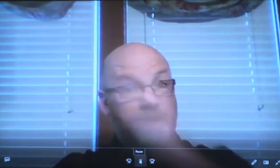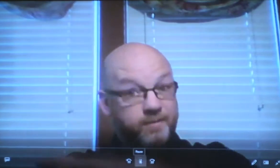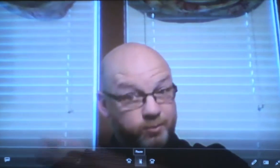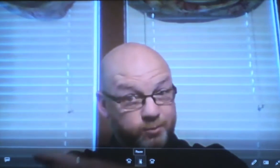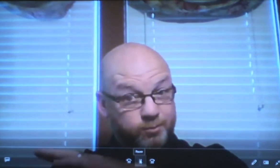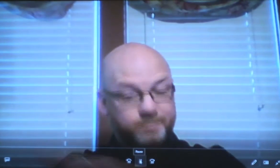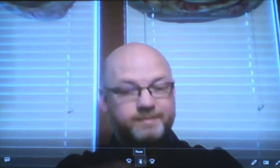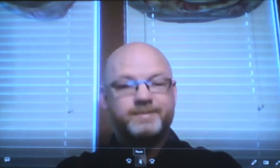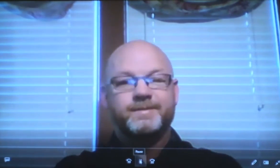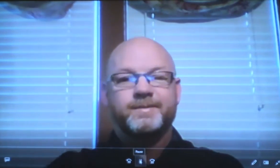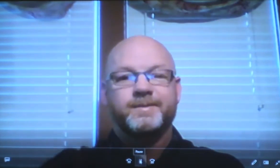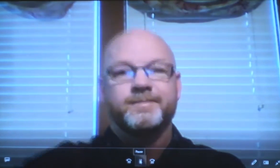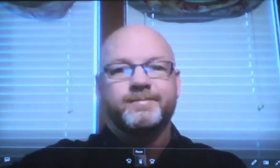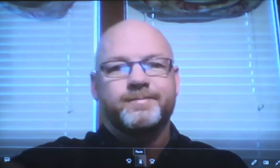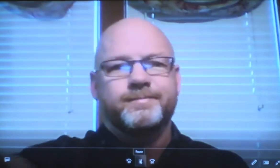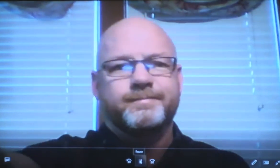Good afternoon everyone.